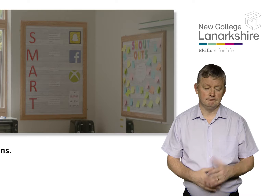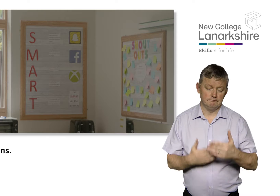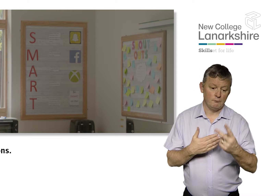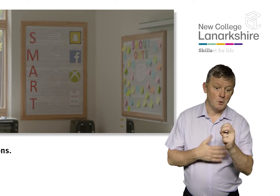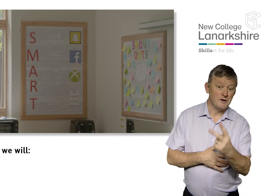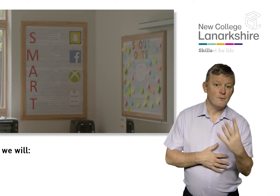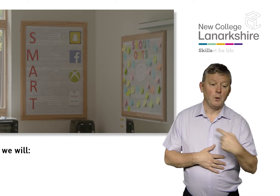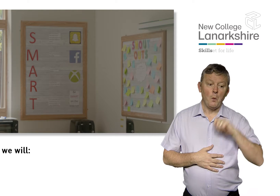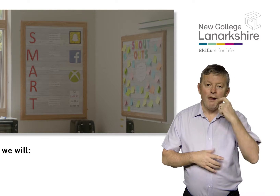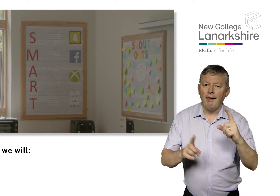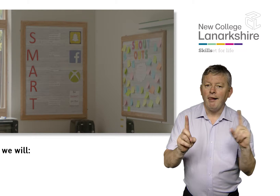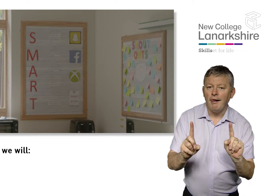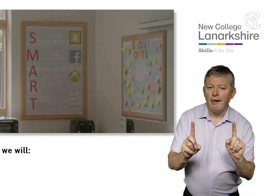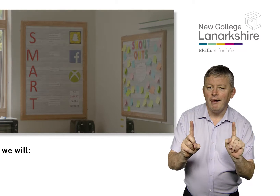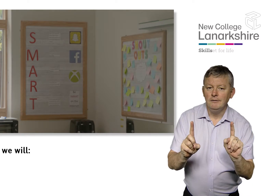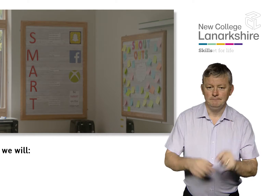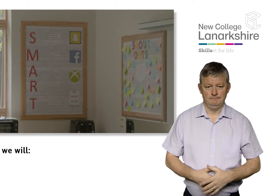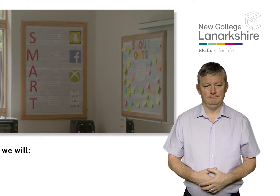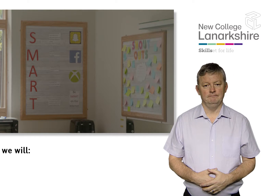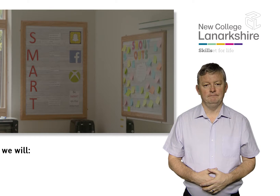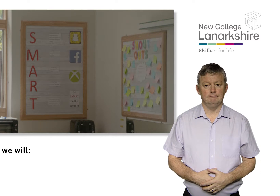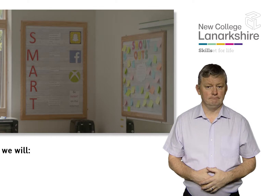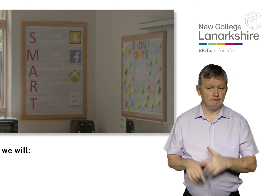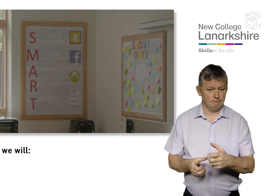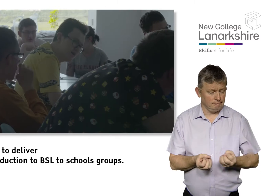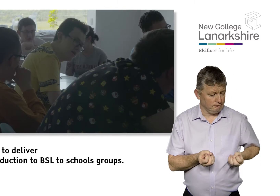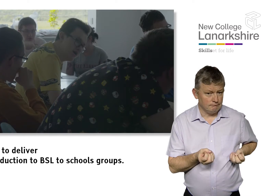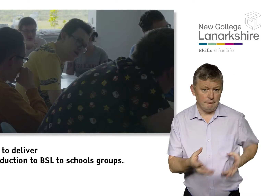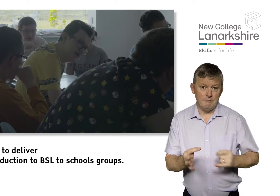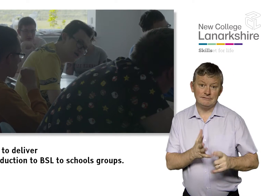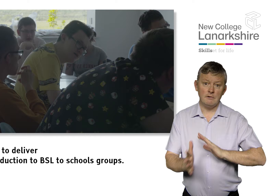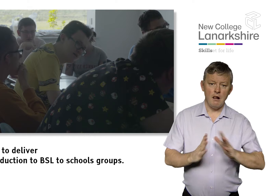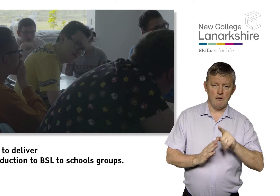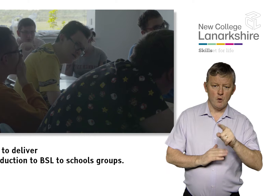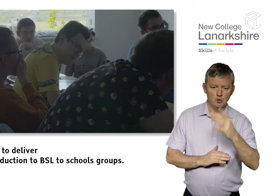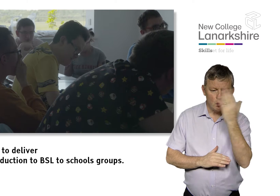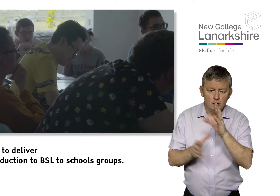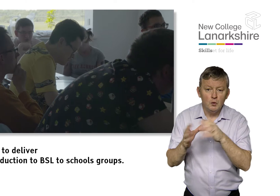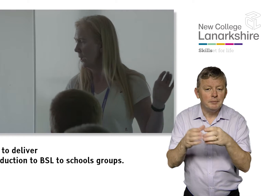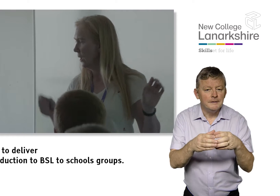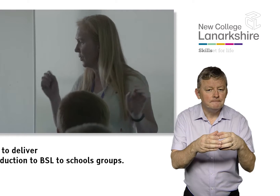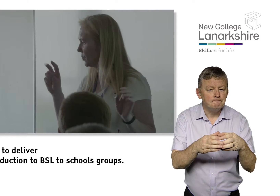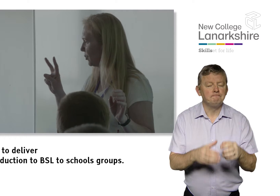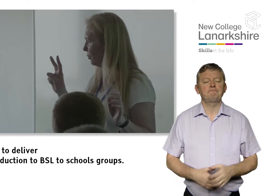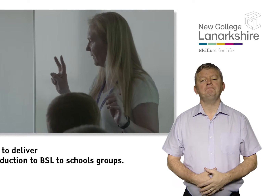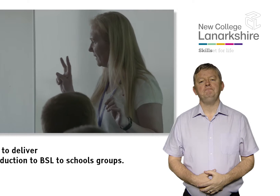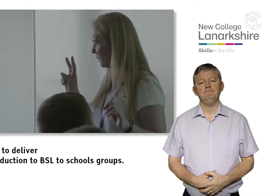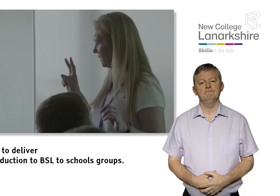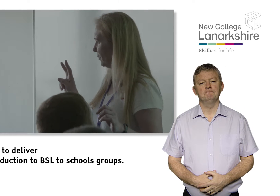By 2024, we will We Continue to deliver the introduction to BSL to schools